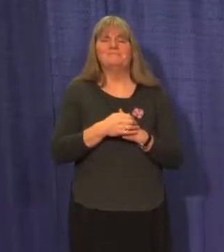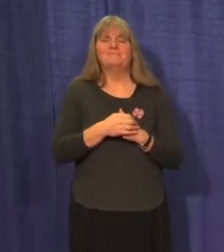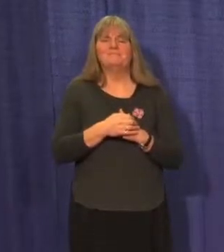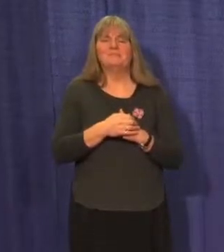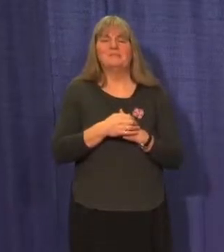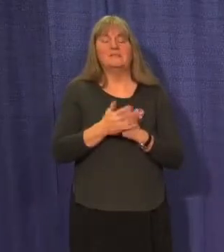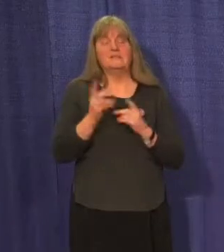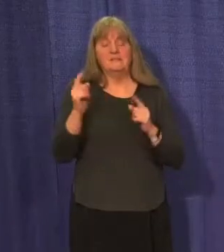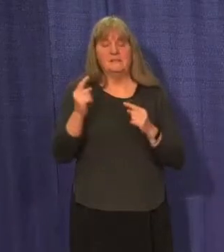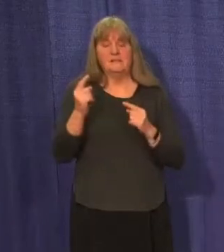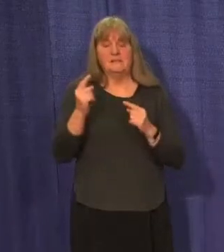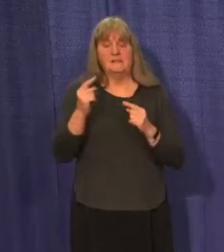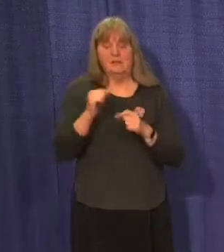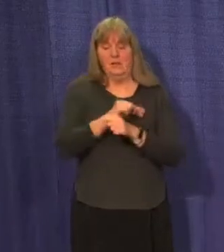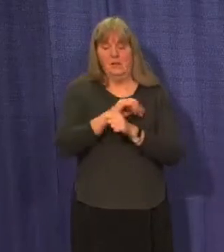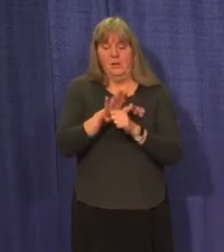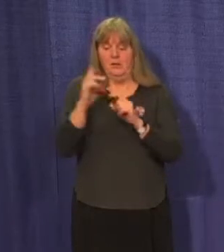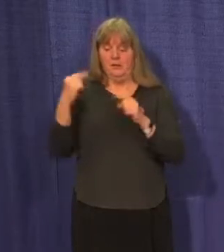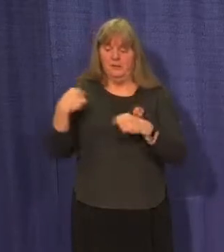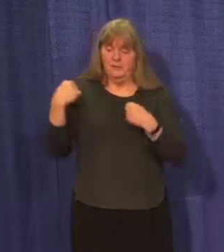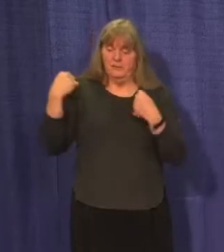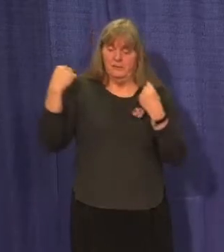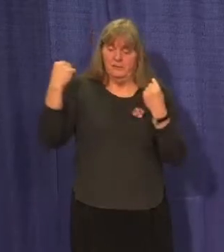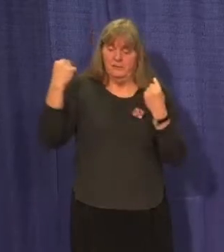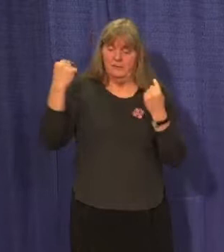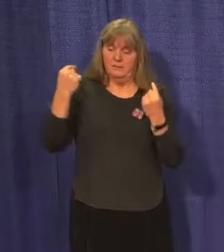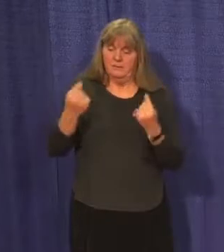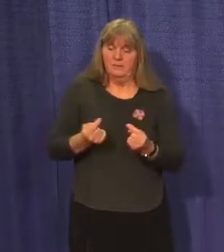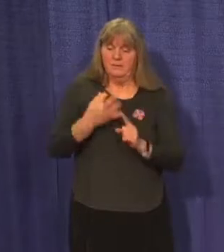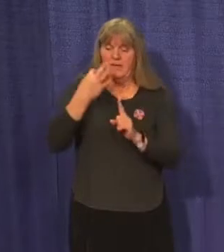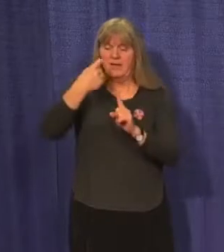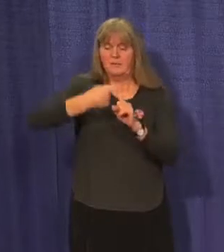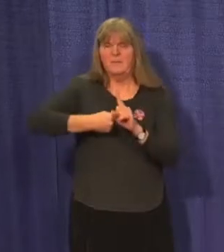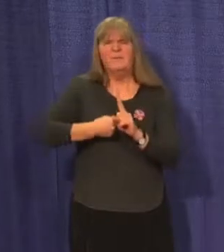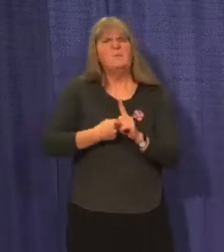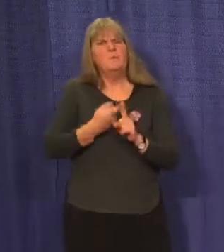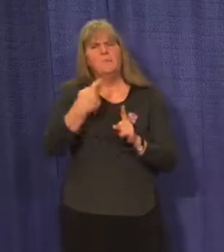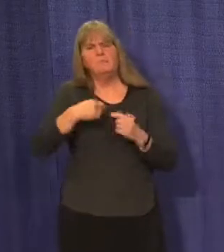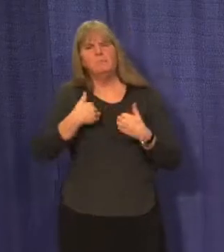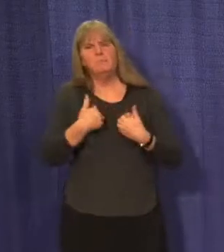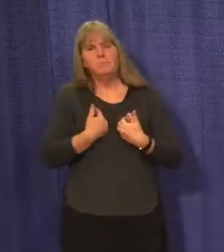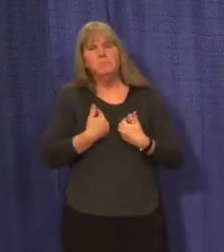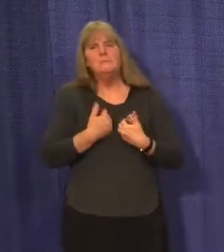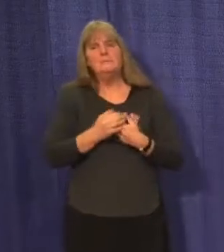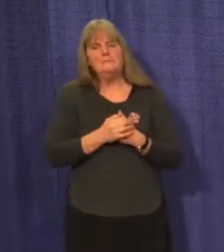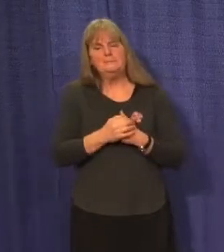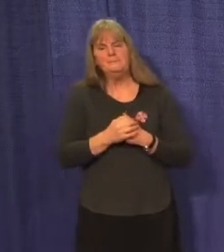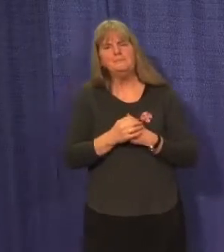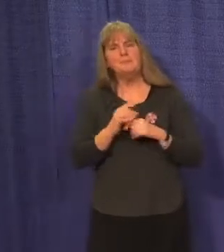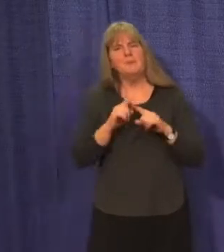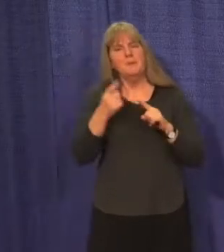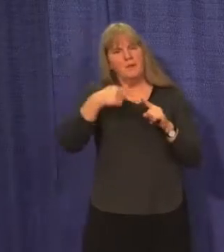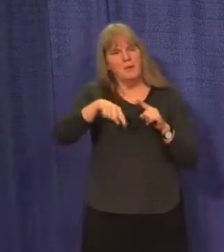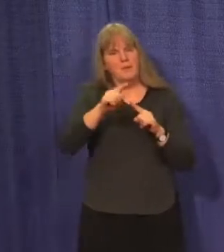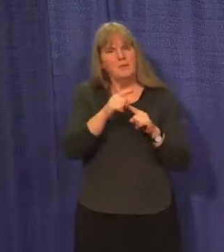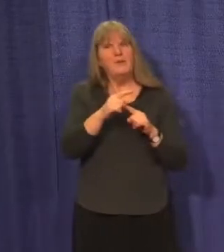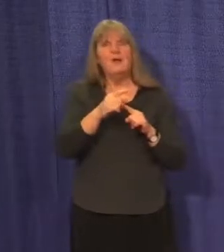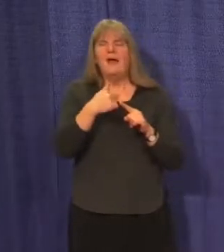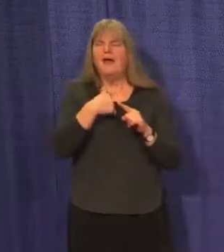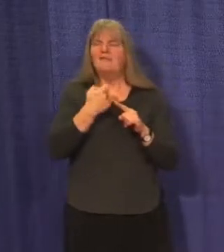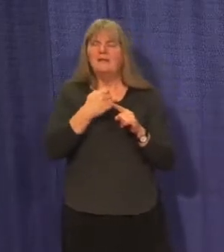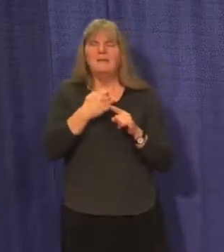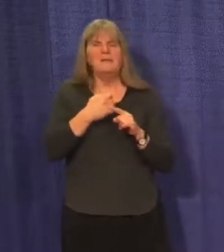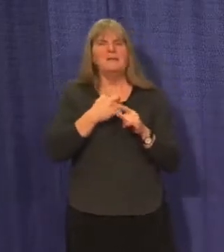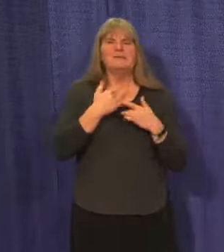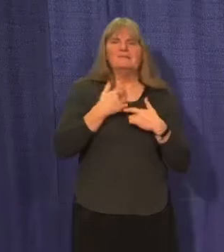The journey with COVID-19 over the previous nine months has tired us all. But we do have renewed energy